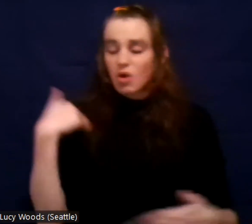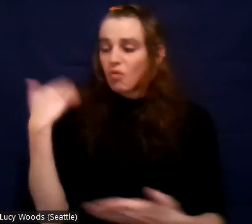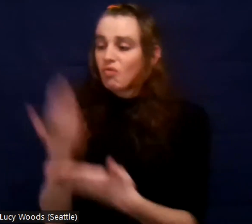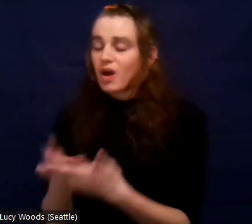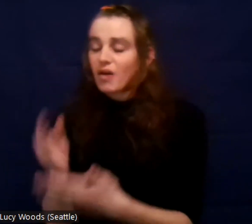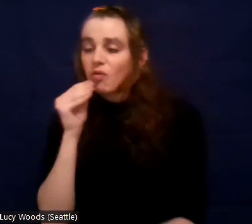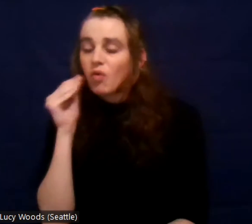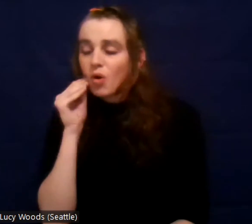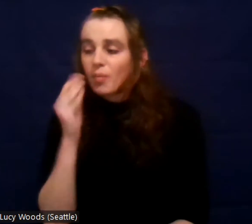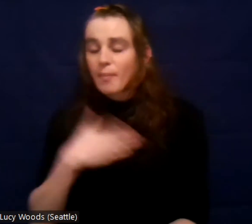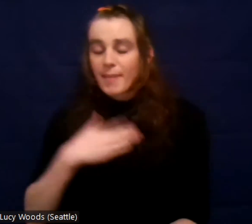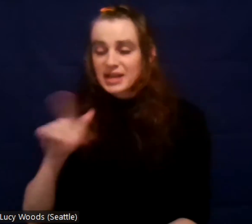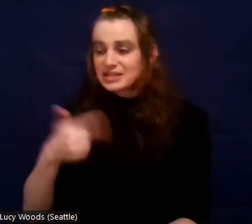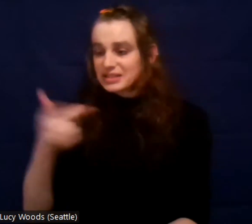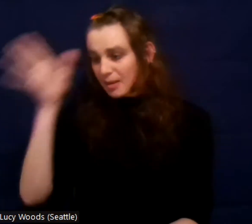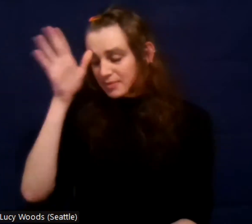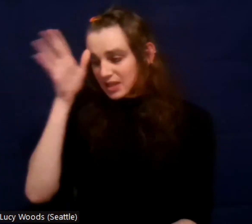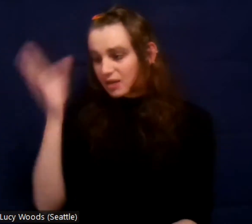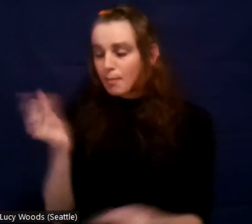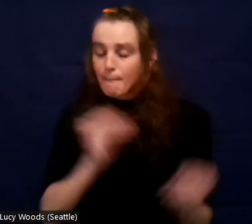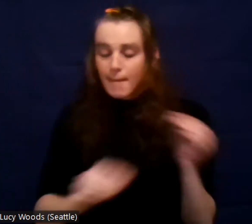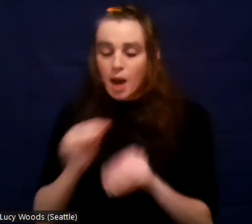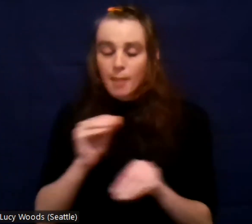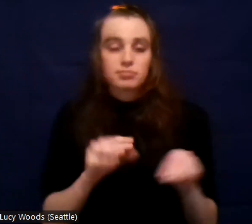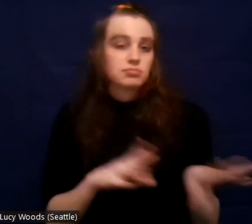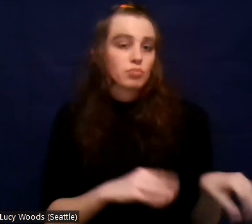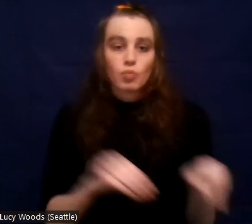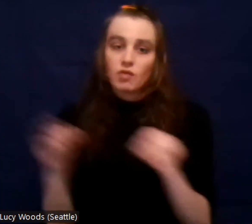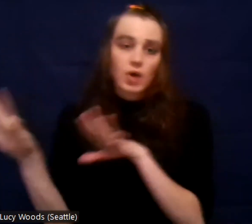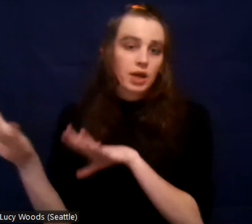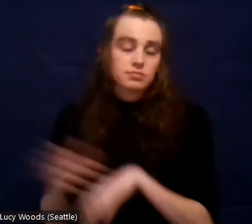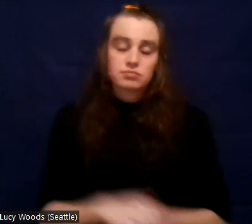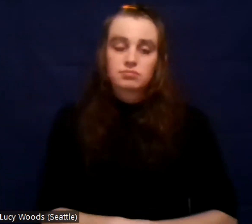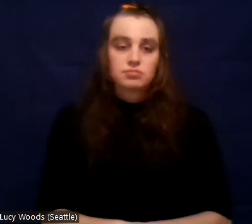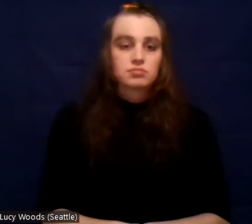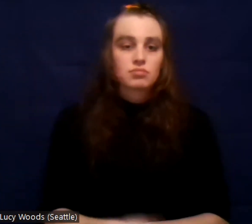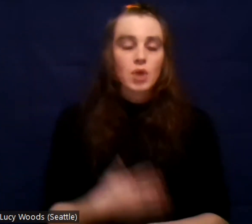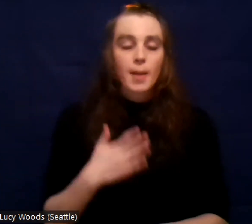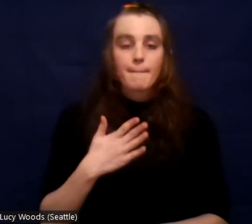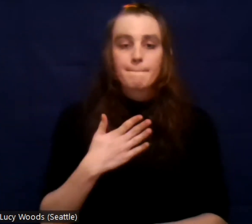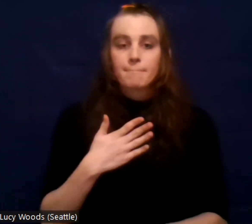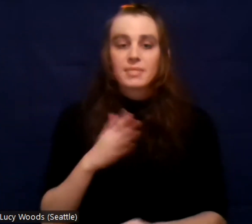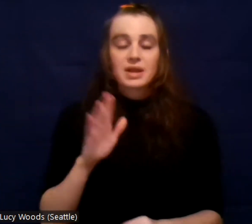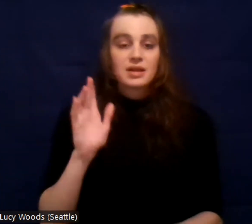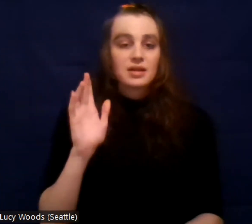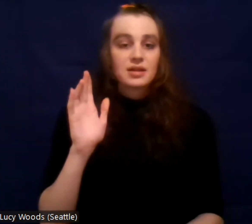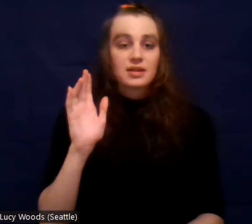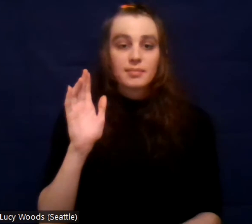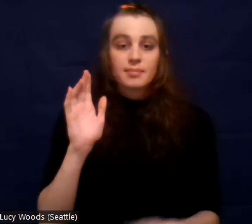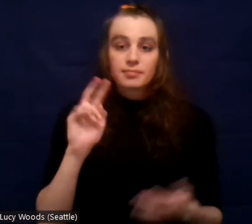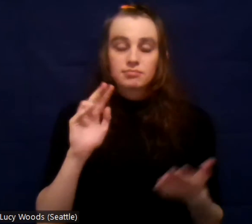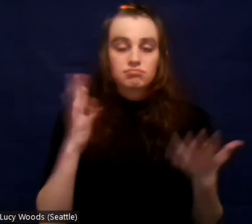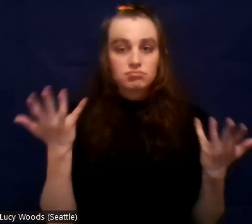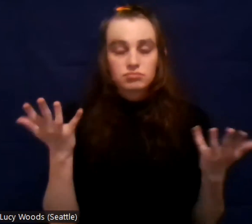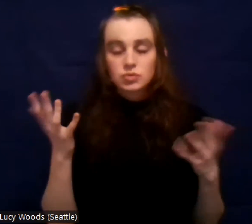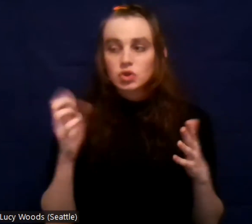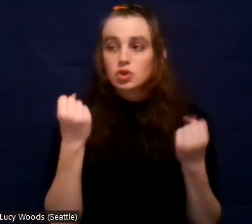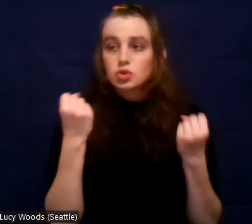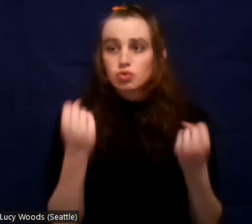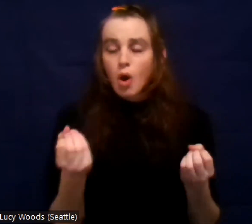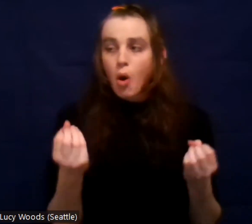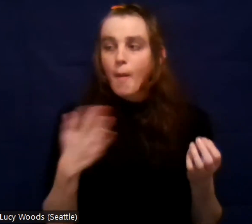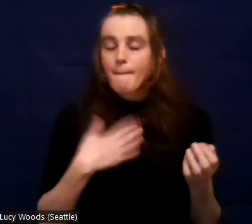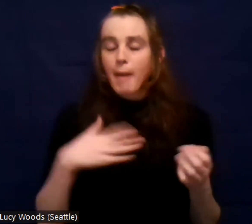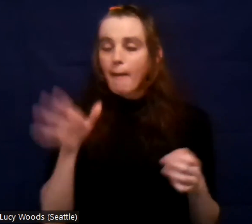and I literally had no, uh, adult supervision. that, my mom went into a deep depression. She started drinking every